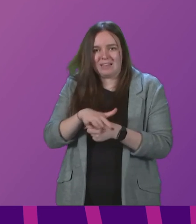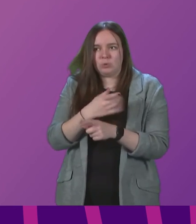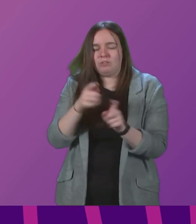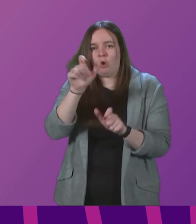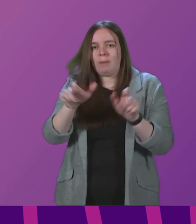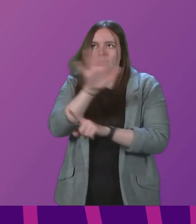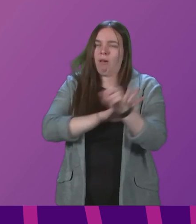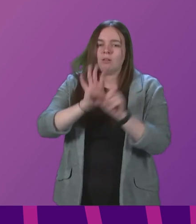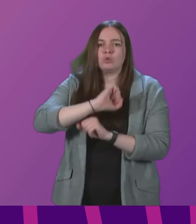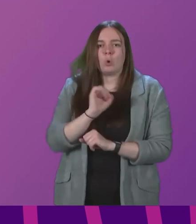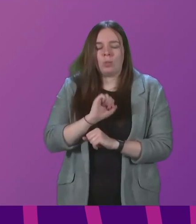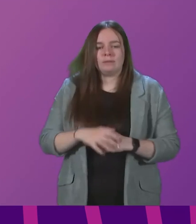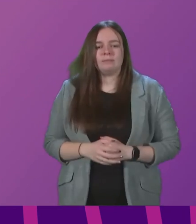people across the country. sir. Thank you. concludes... you.